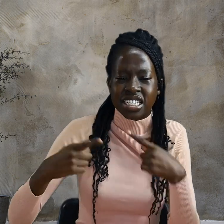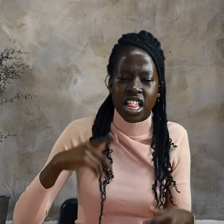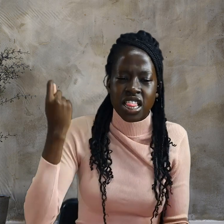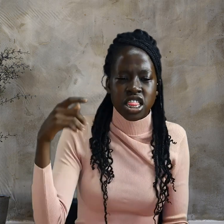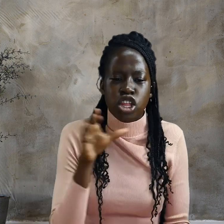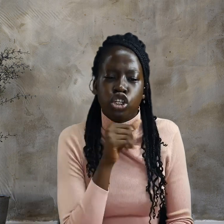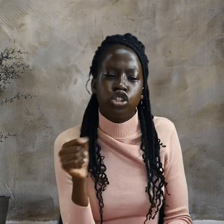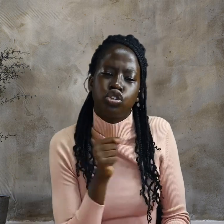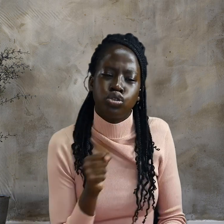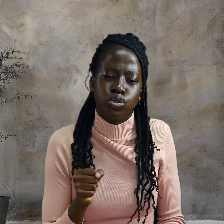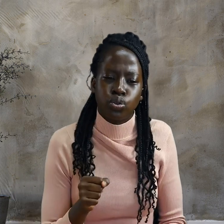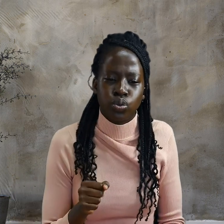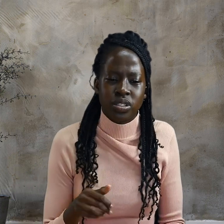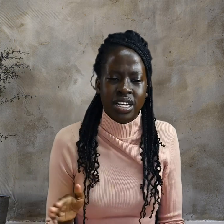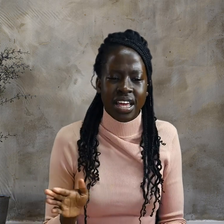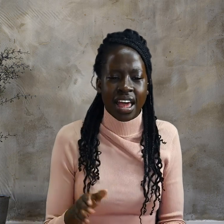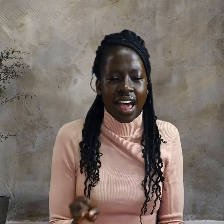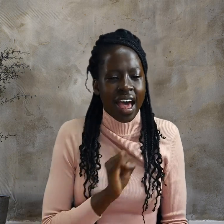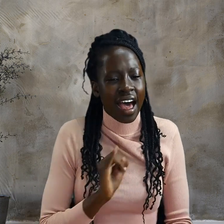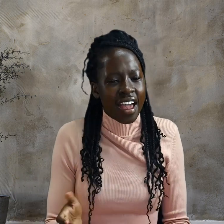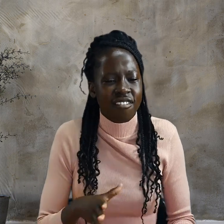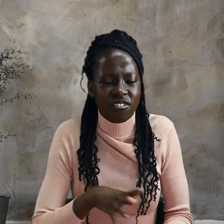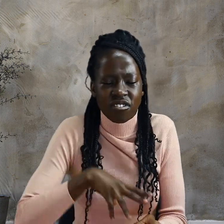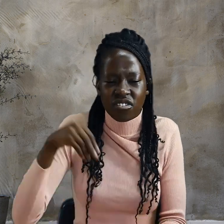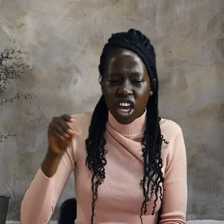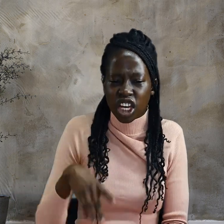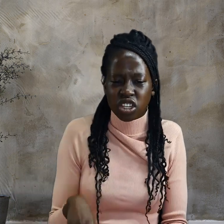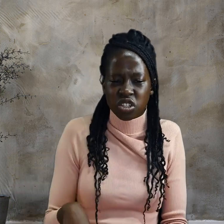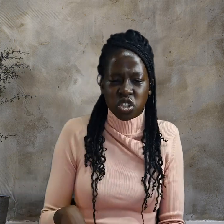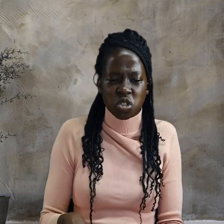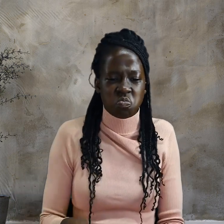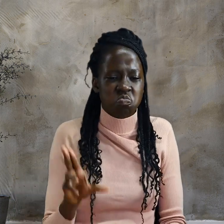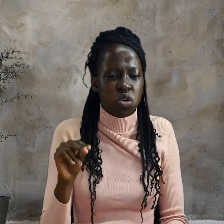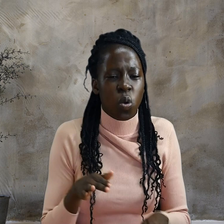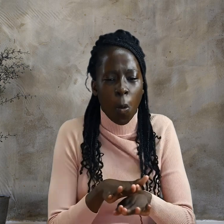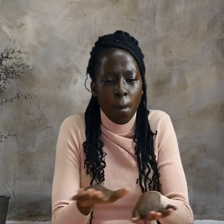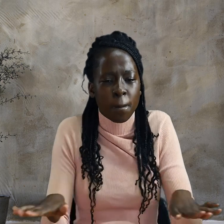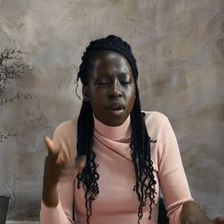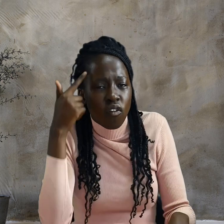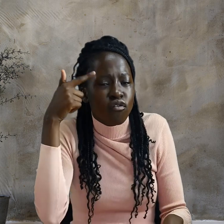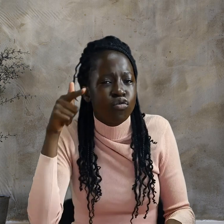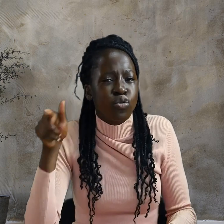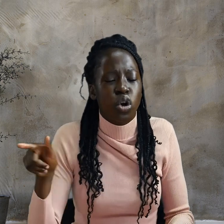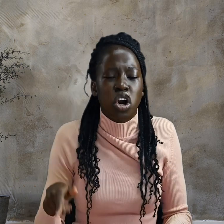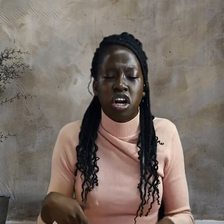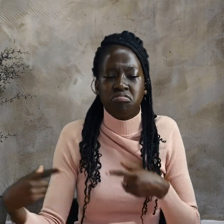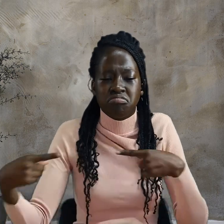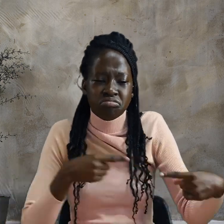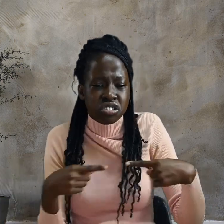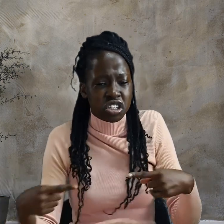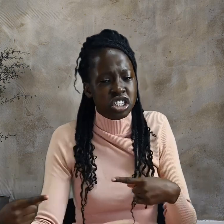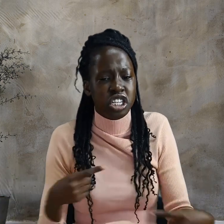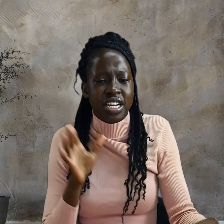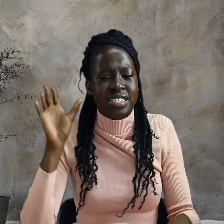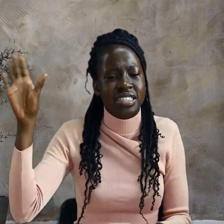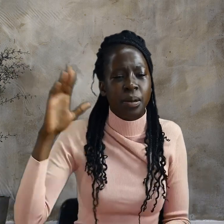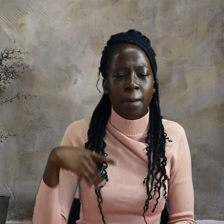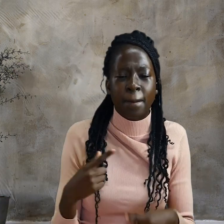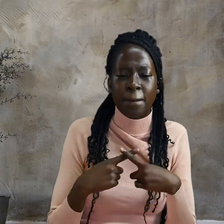basis for a charge against him. But it is your custom for me to release to you one prisoner at the